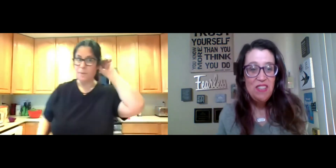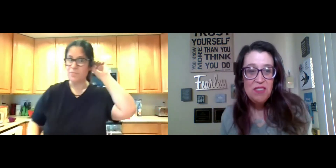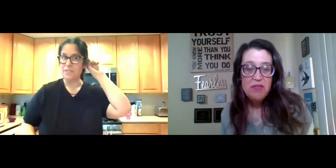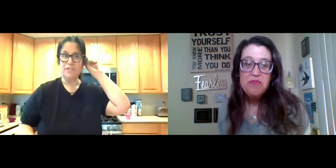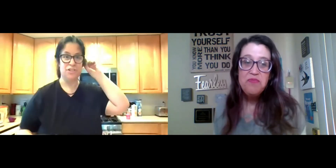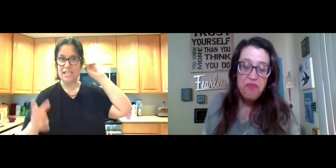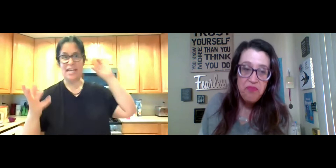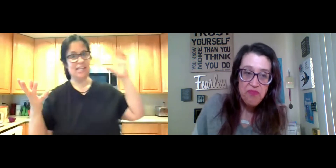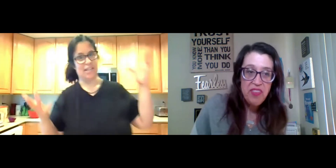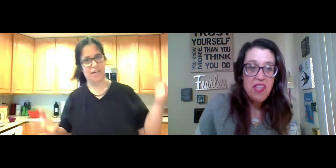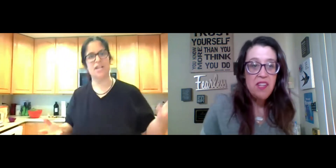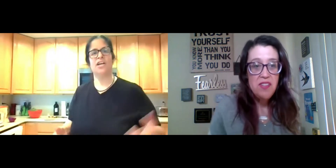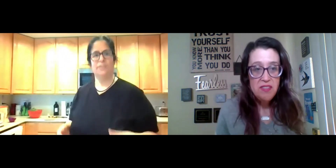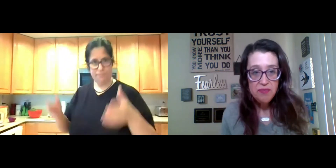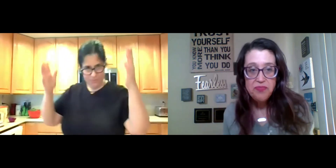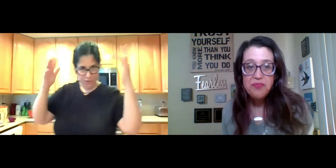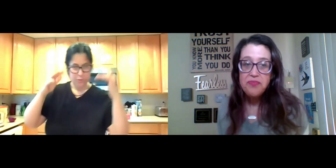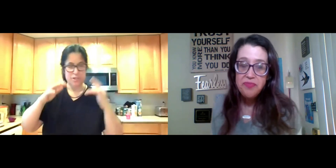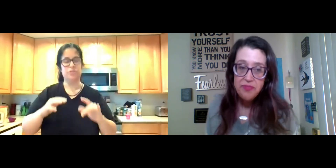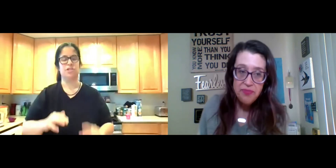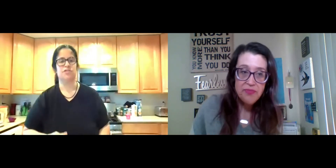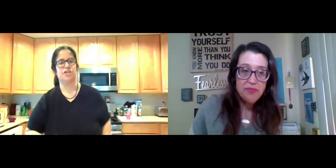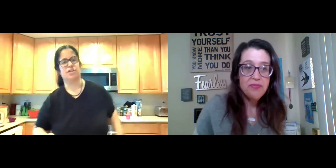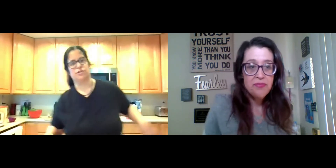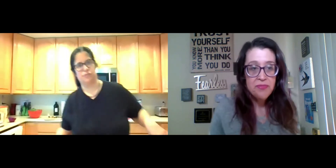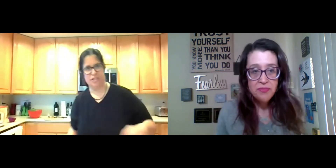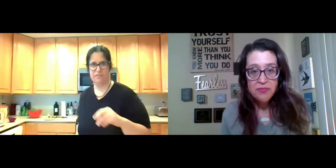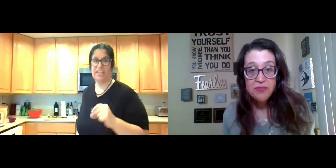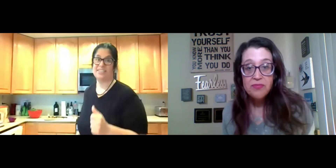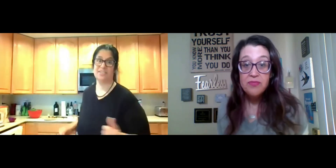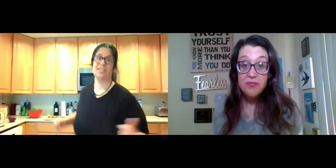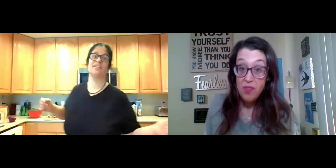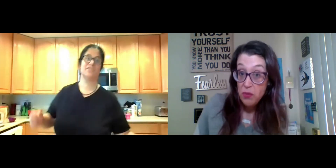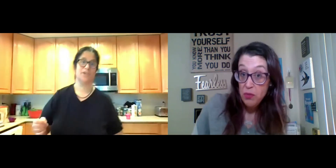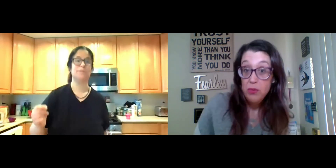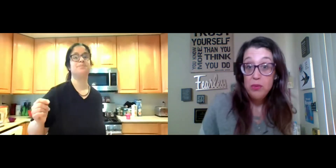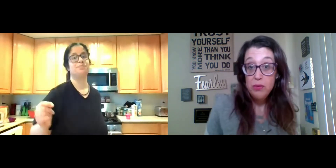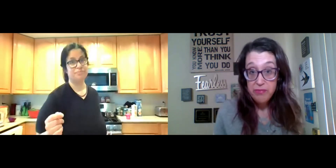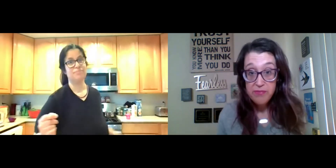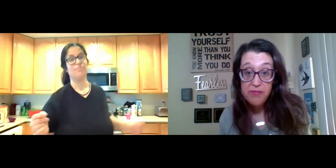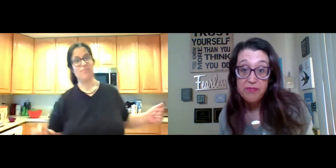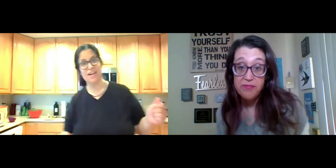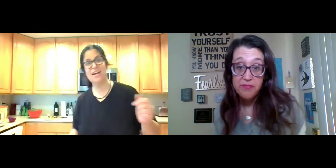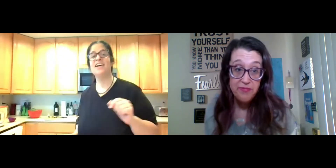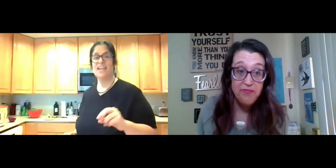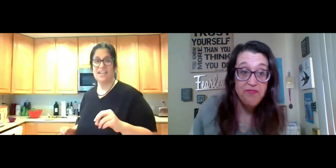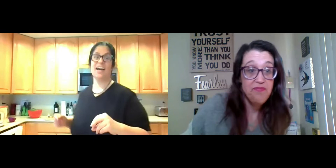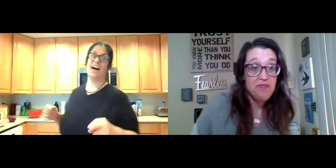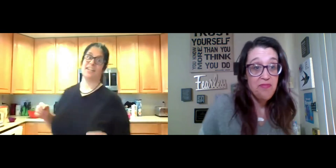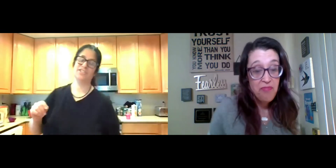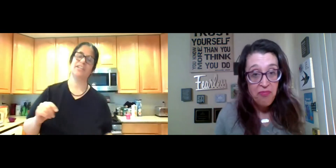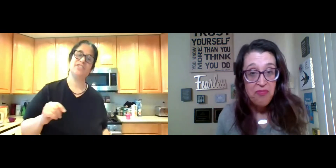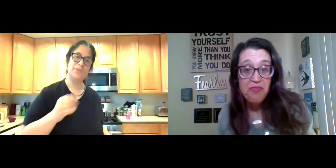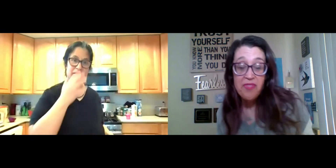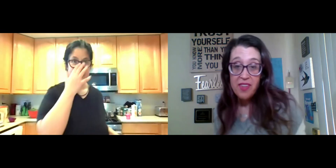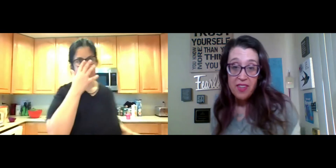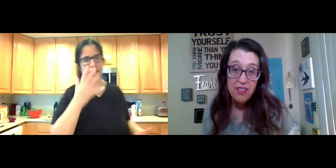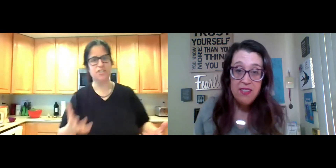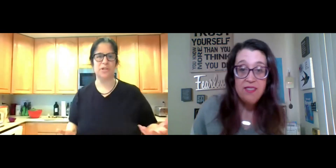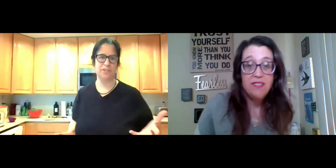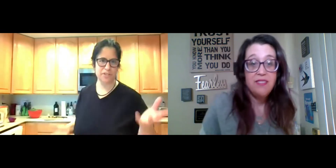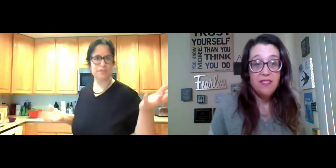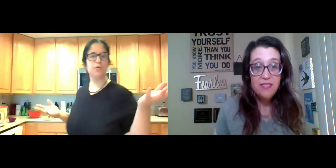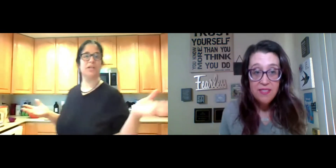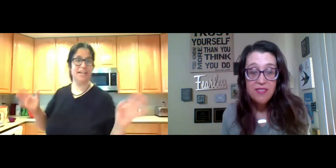the wall, even just laying there, you're reducing your varicose veins. So, yeah, so that's a really